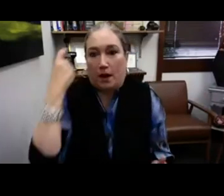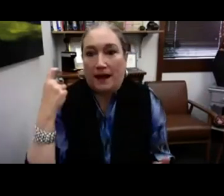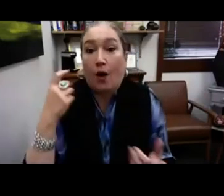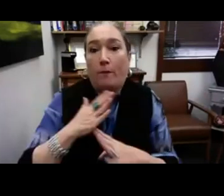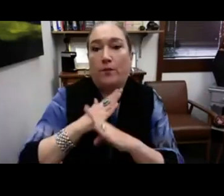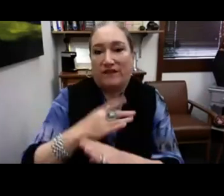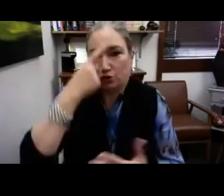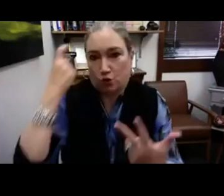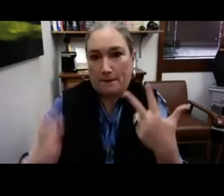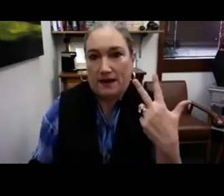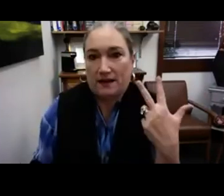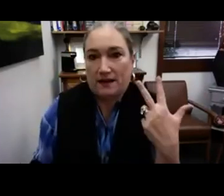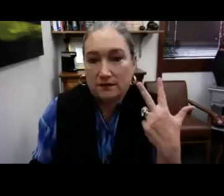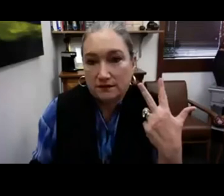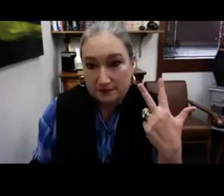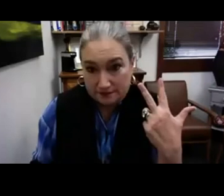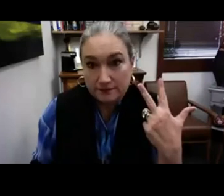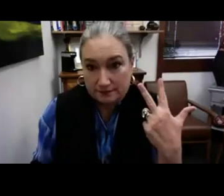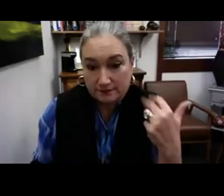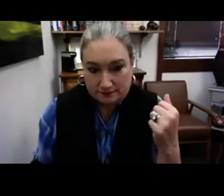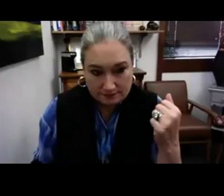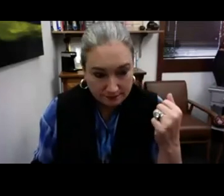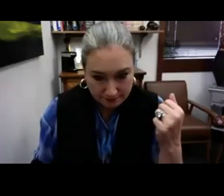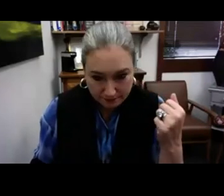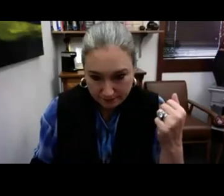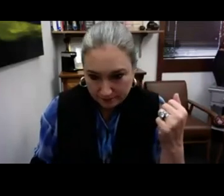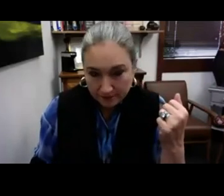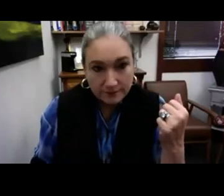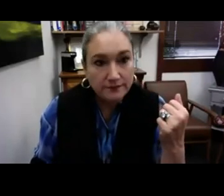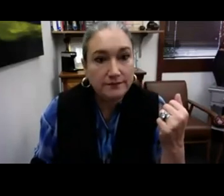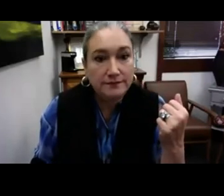board for the deaf child, that helps to heal the trauma or prevent trauma.